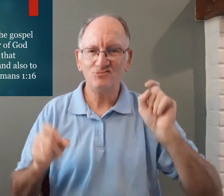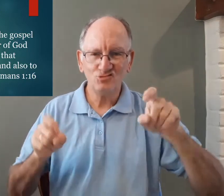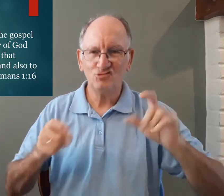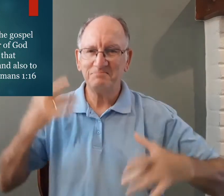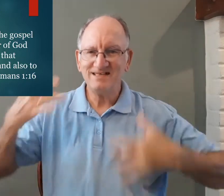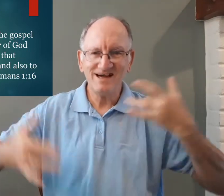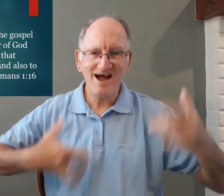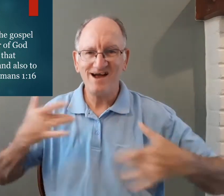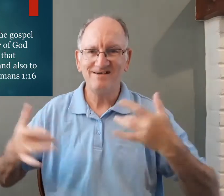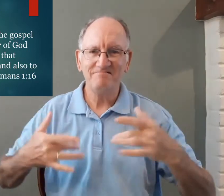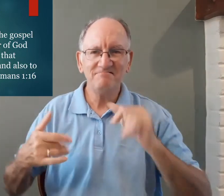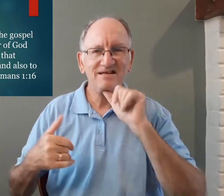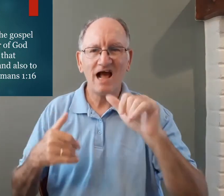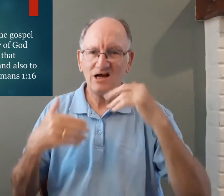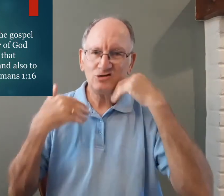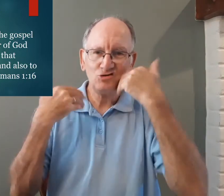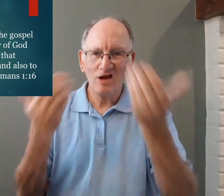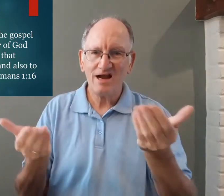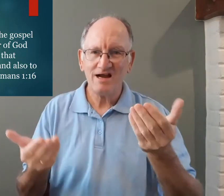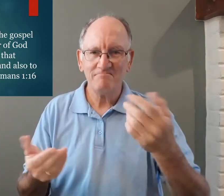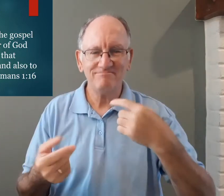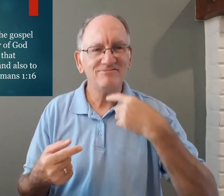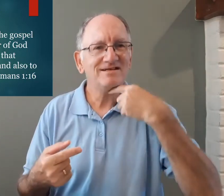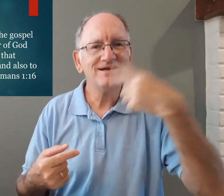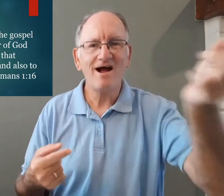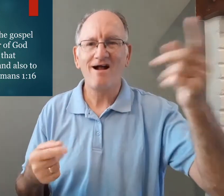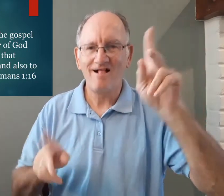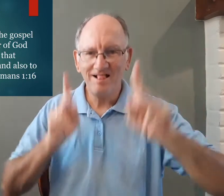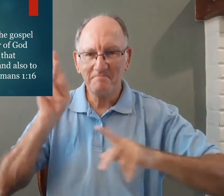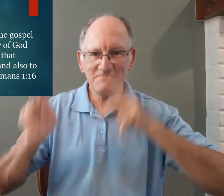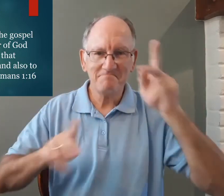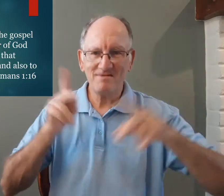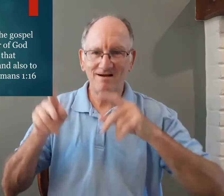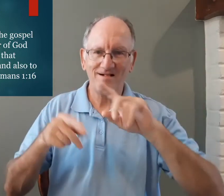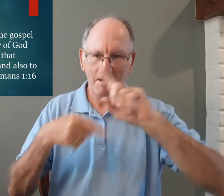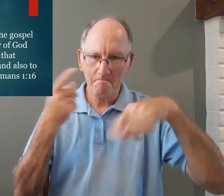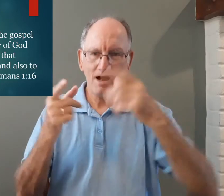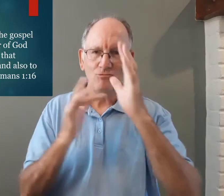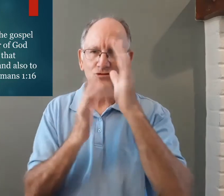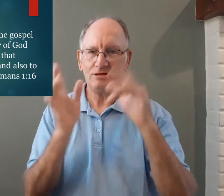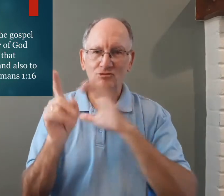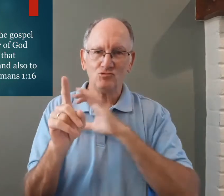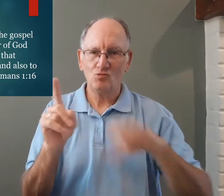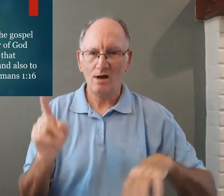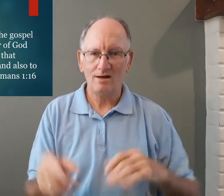hear this we should be excited and not be ashamed to tell people about Jesus Christ